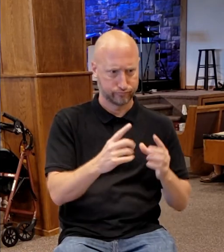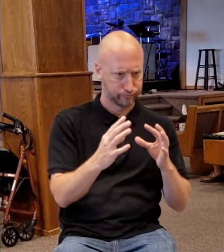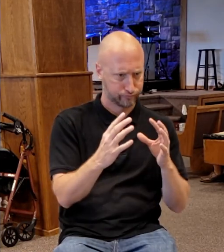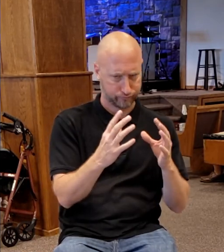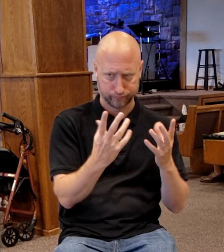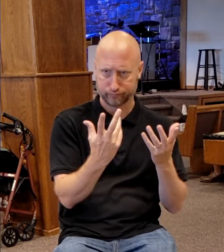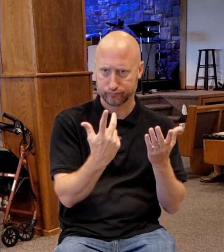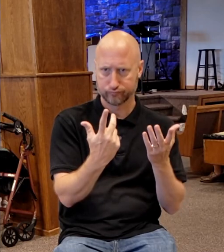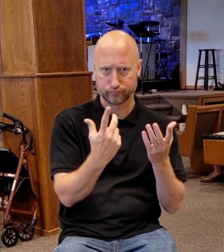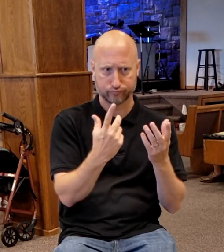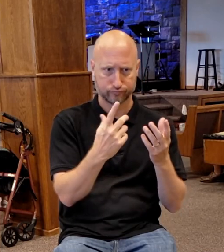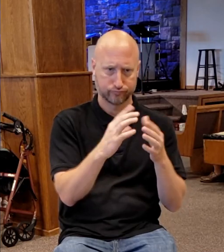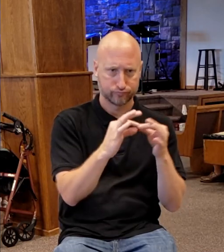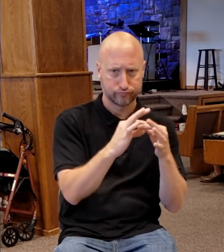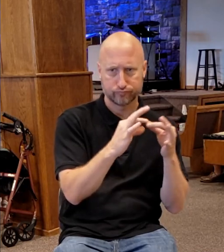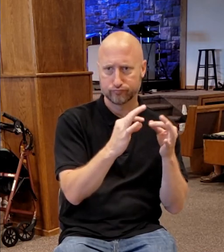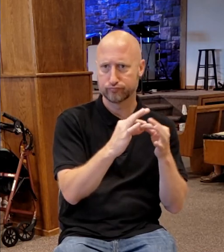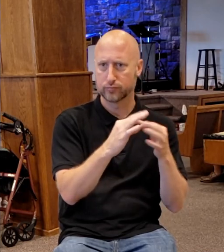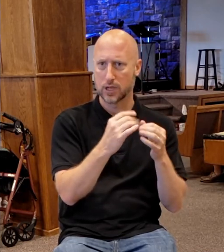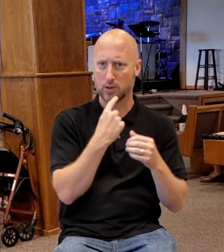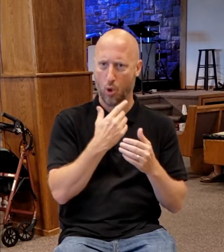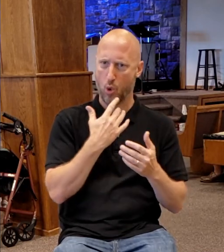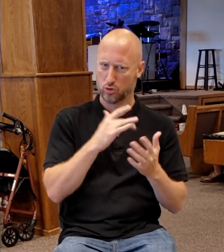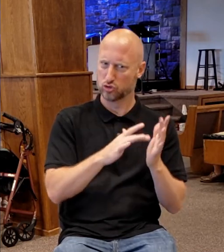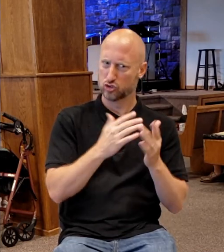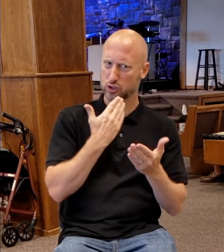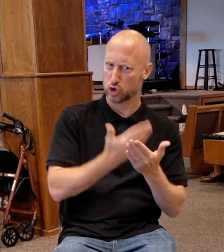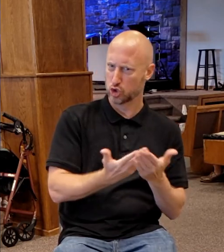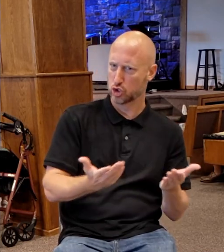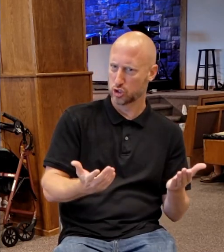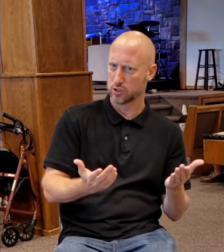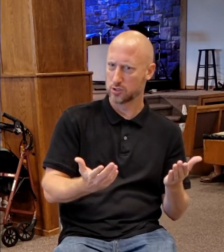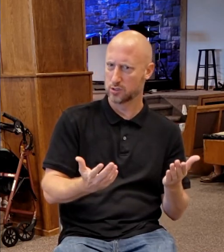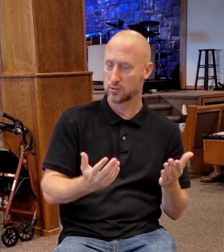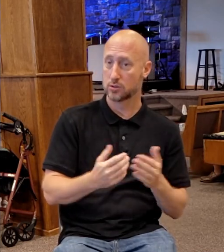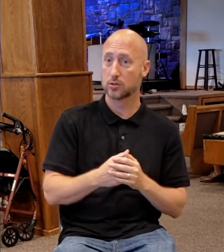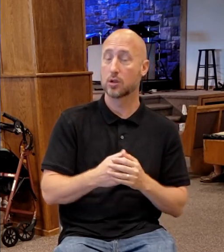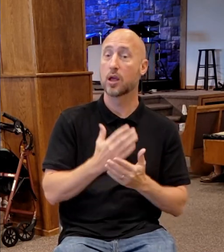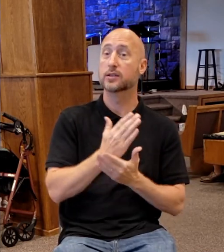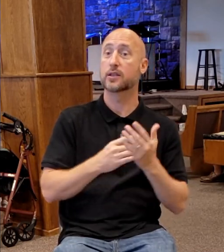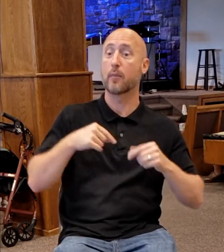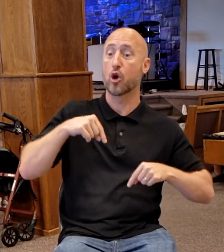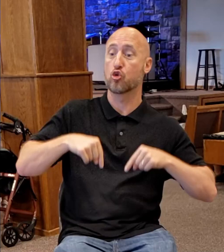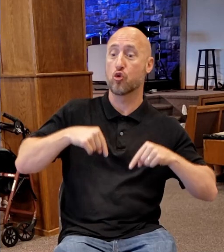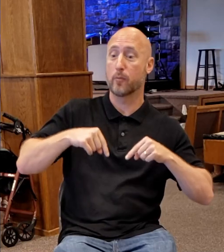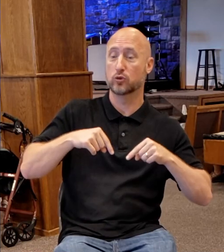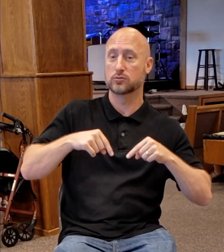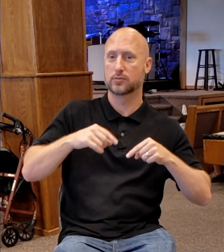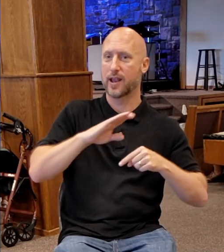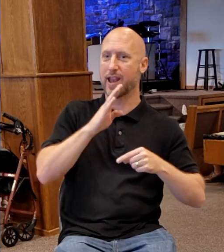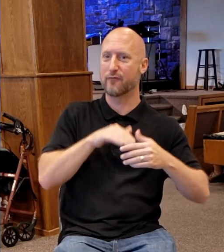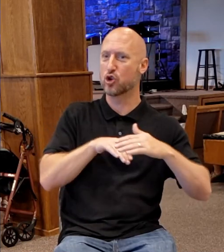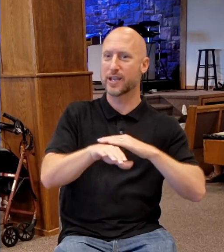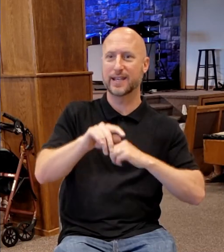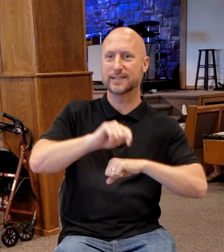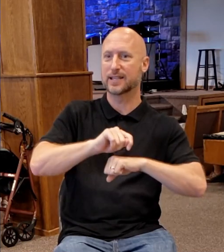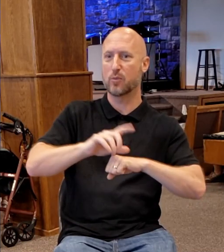No doubt there were cripples there that had never been able to come to the temple. Never have been at the Feast of Tabernacles.